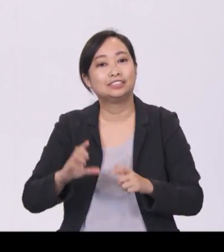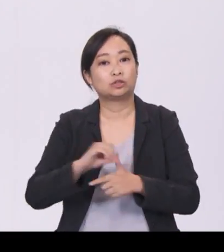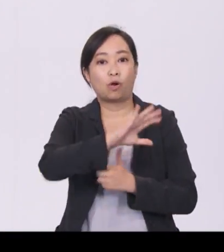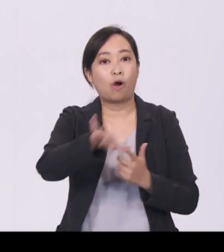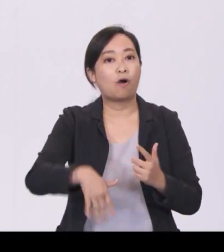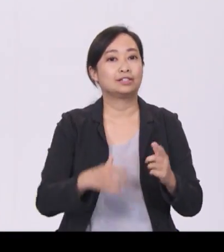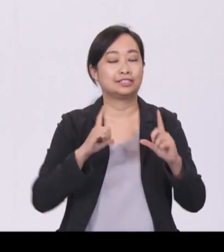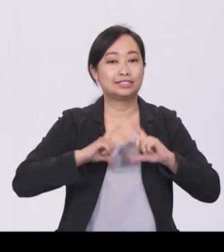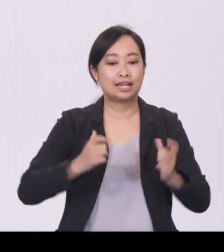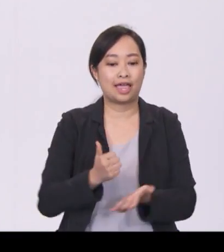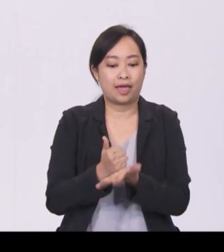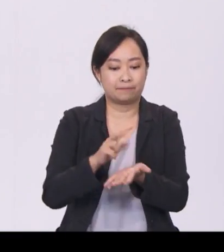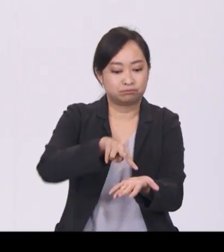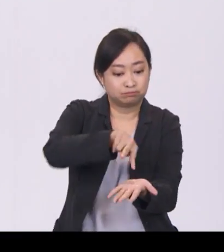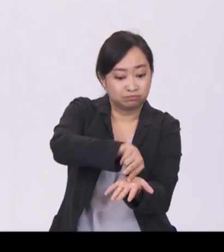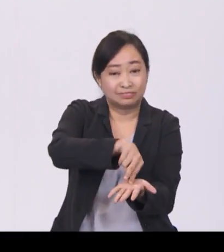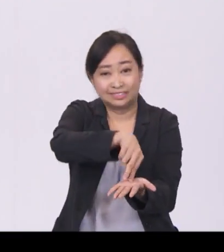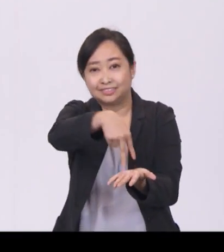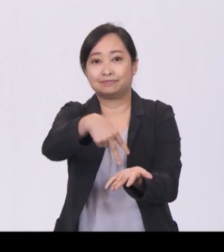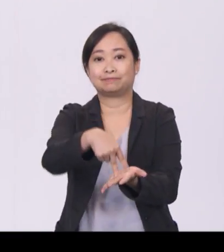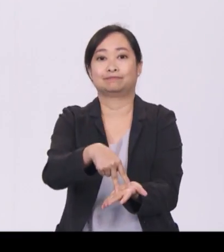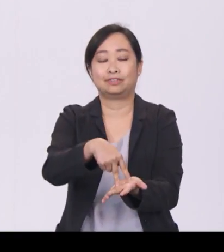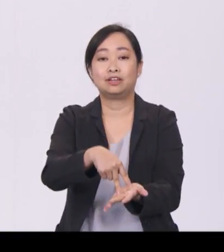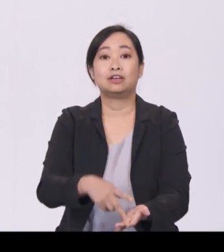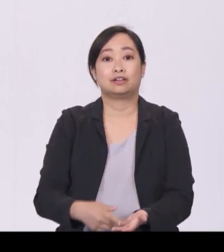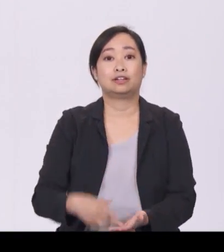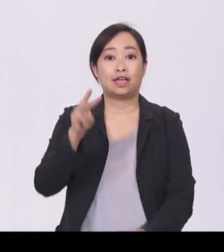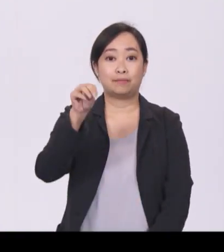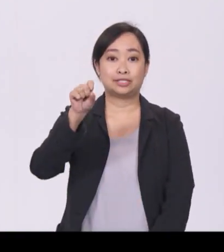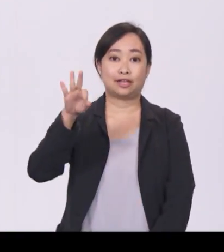The Minister for Social and Family Development will elaborate at the COS.